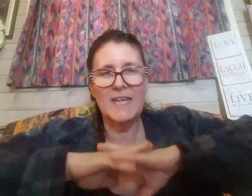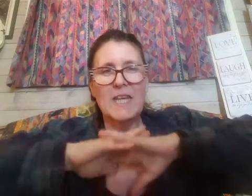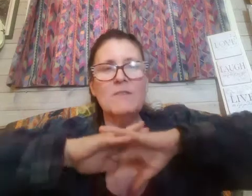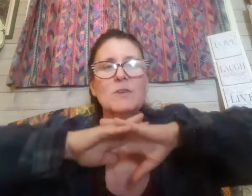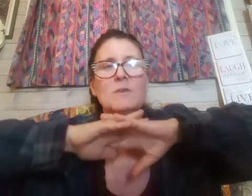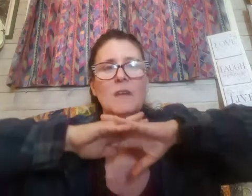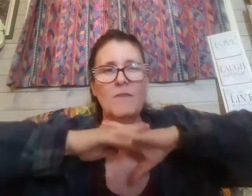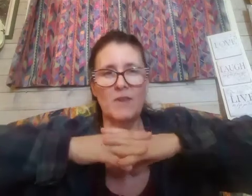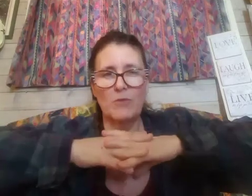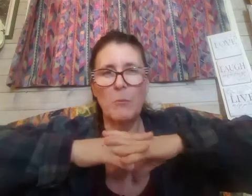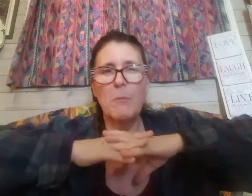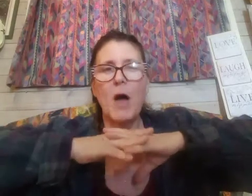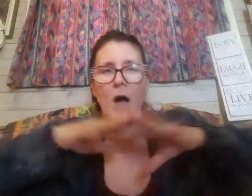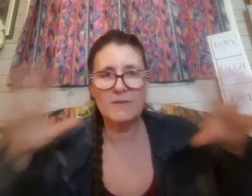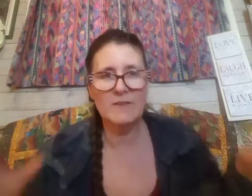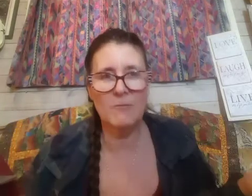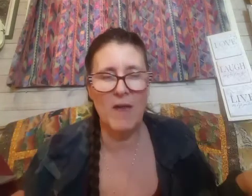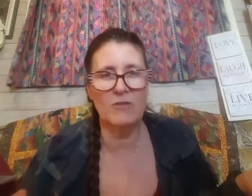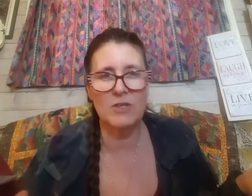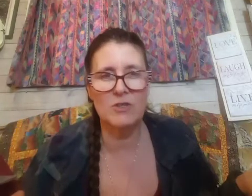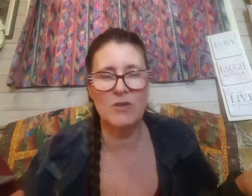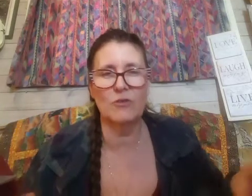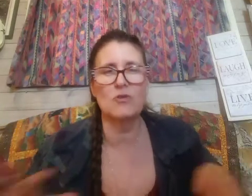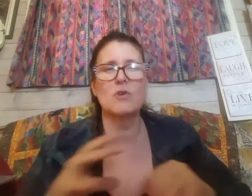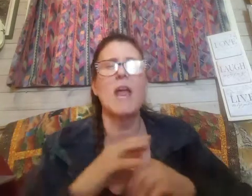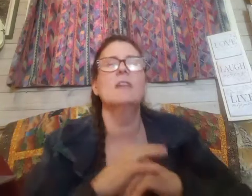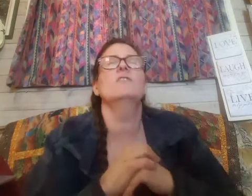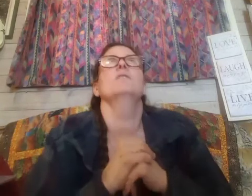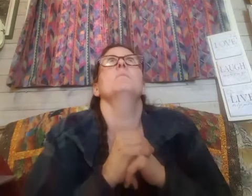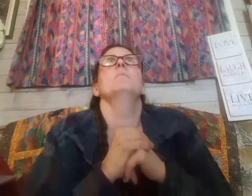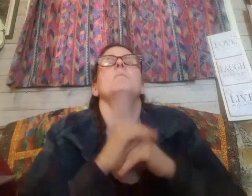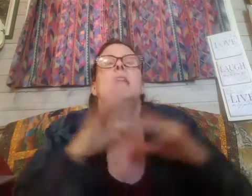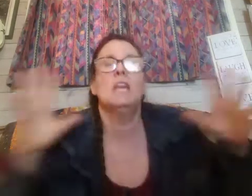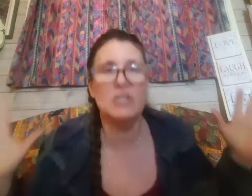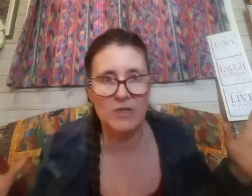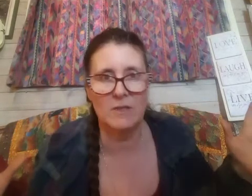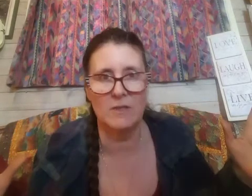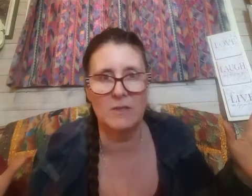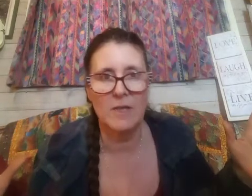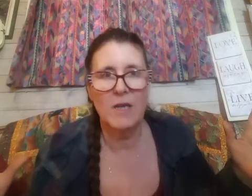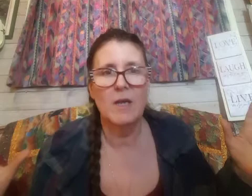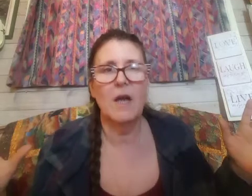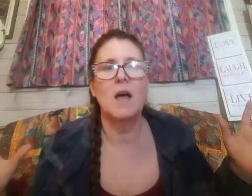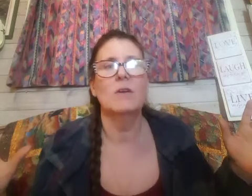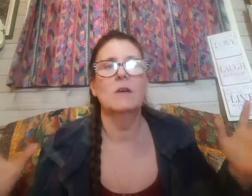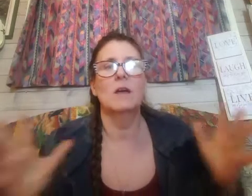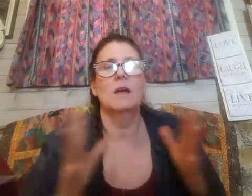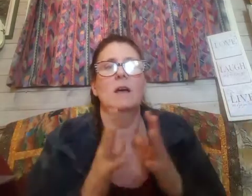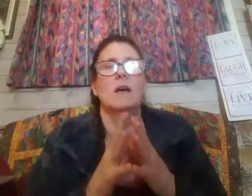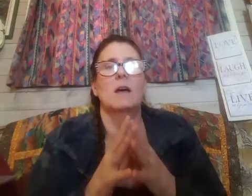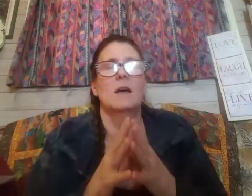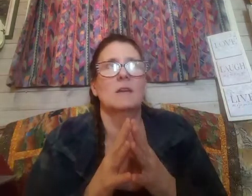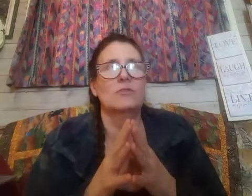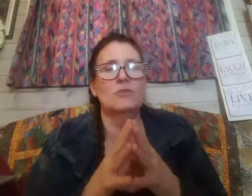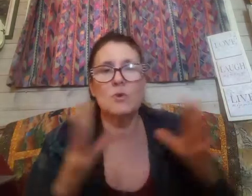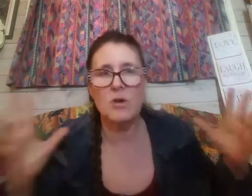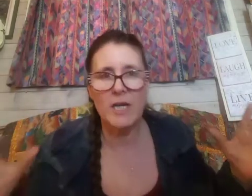the influence of this positive message this transformational uh a story